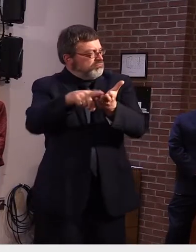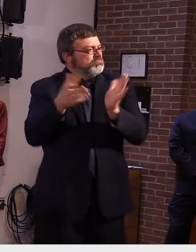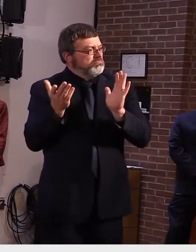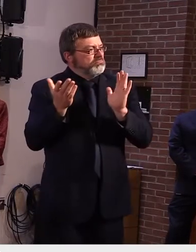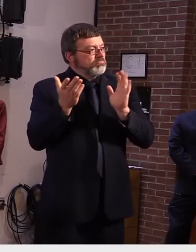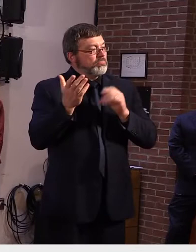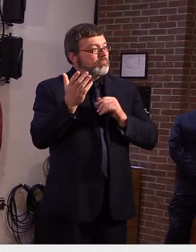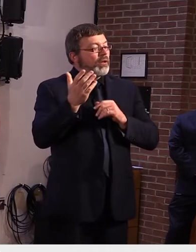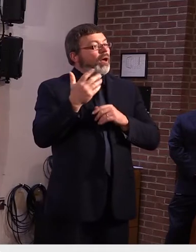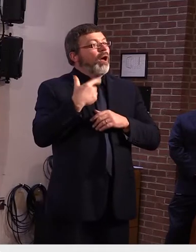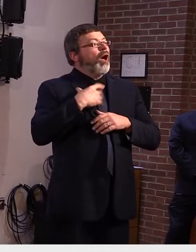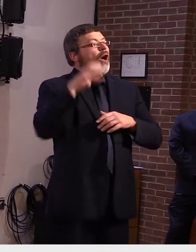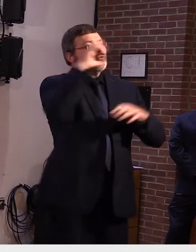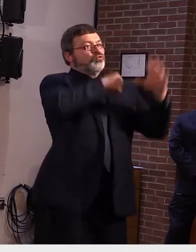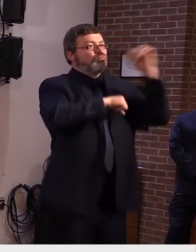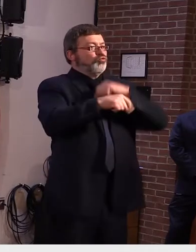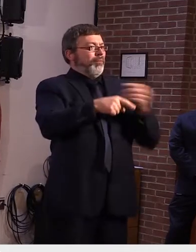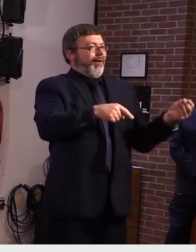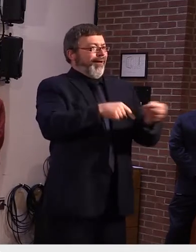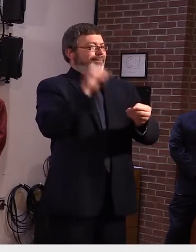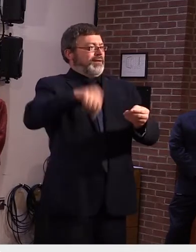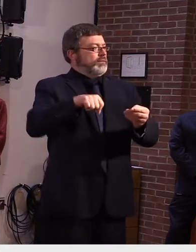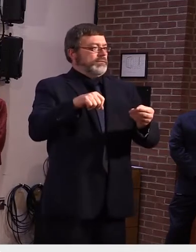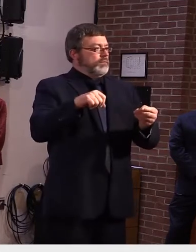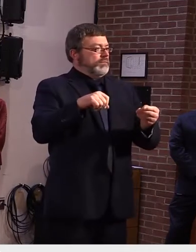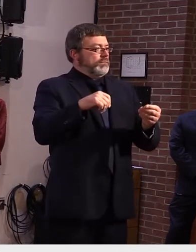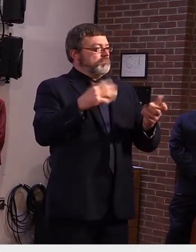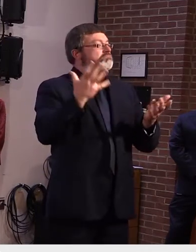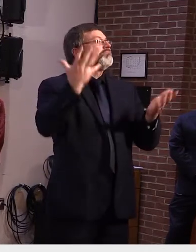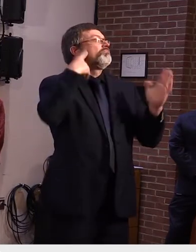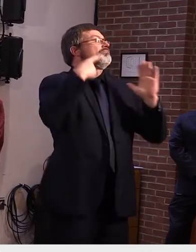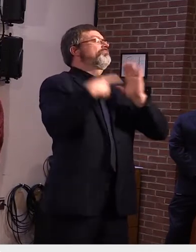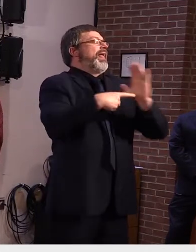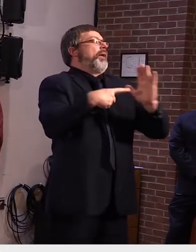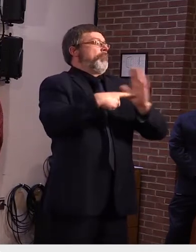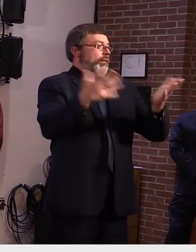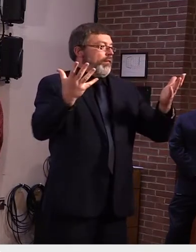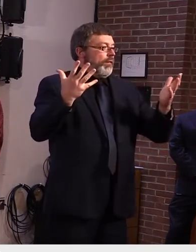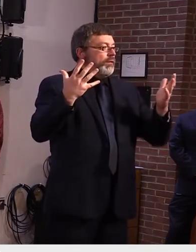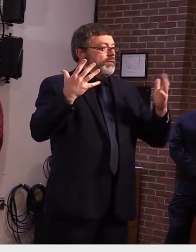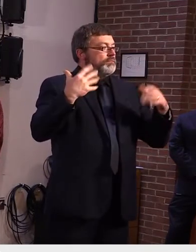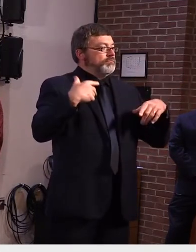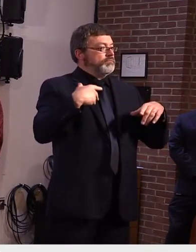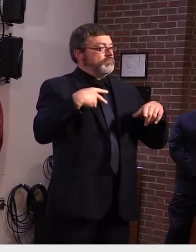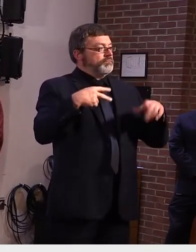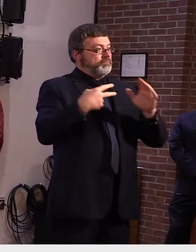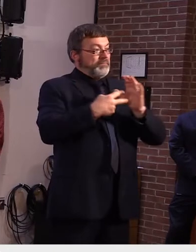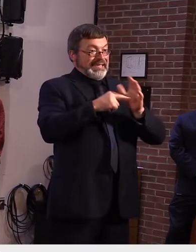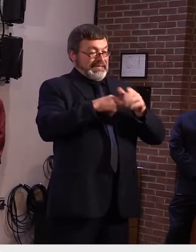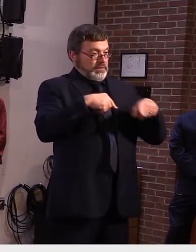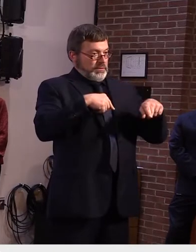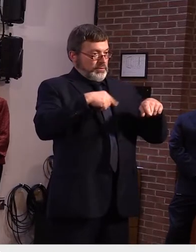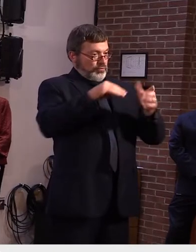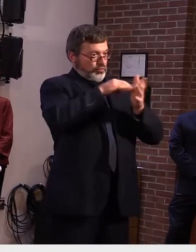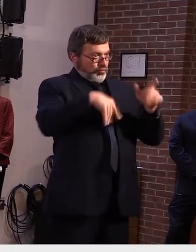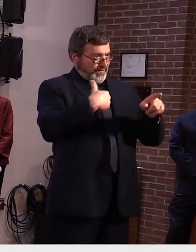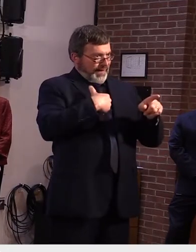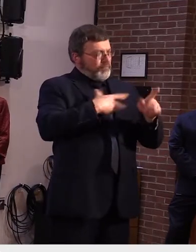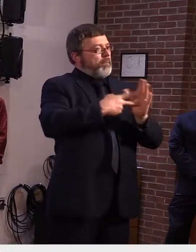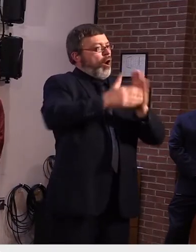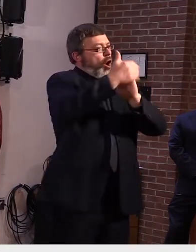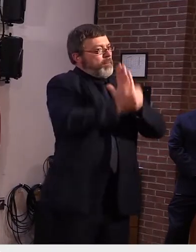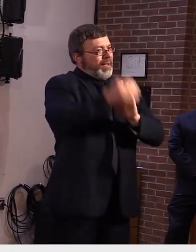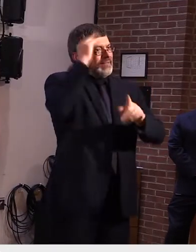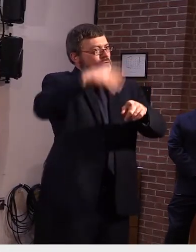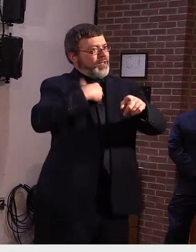there's a case in a teacher for example that a classroom or other co-workers were exposed because it might